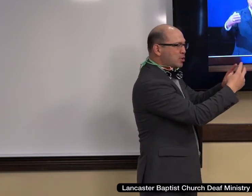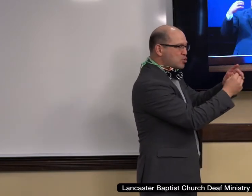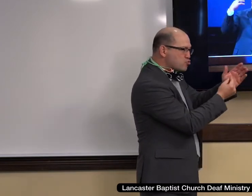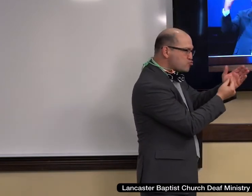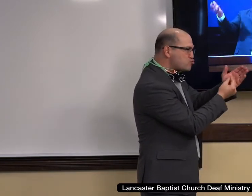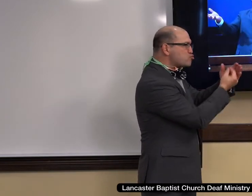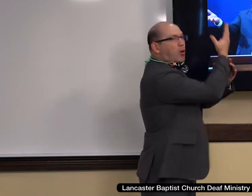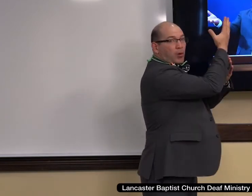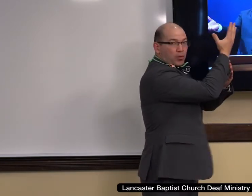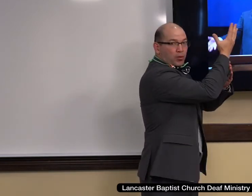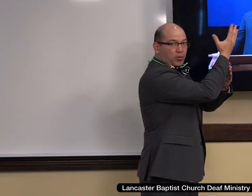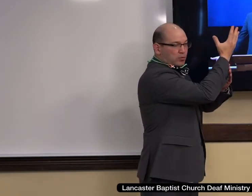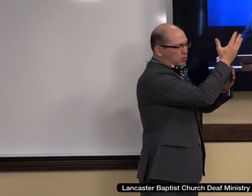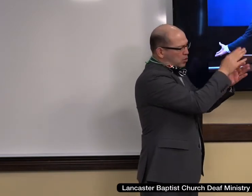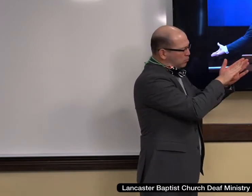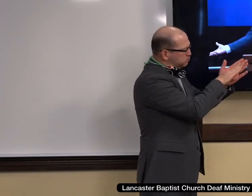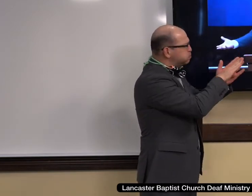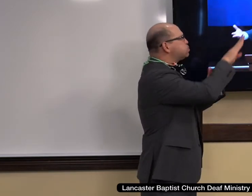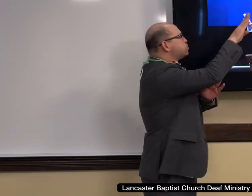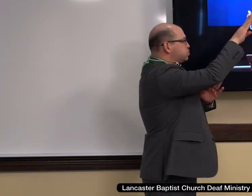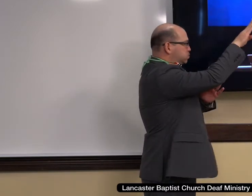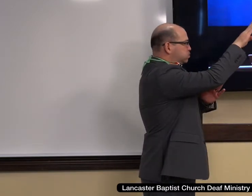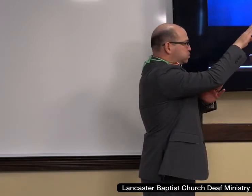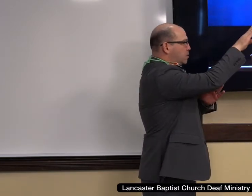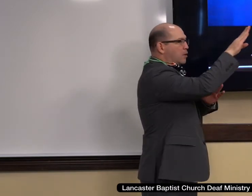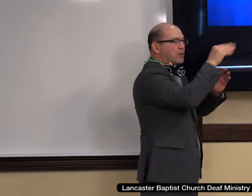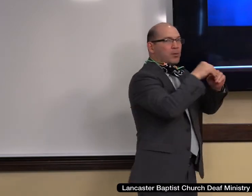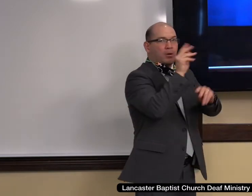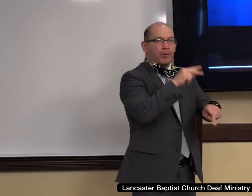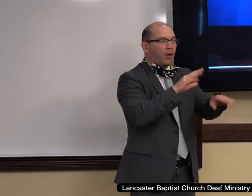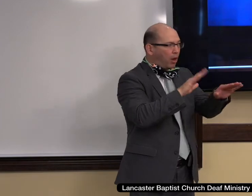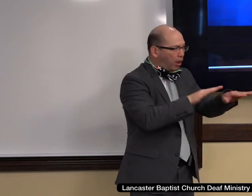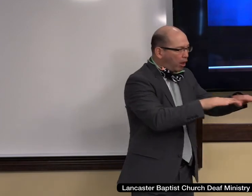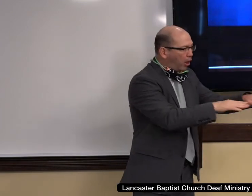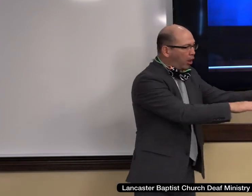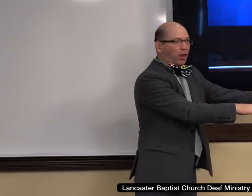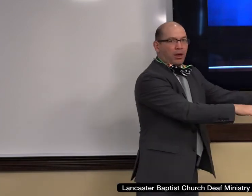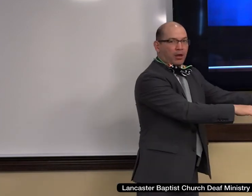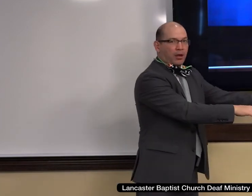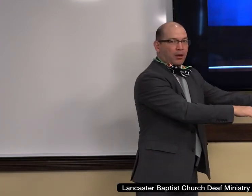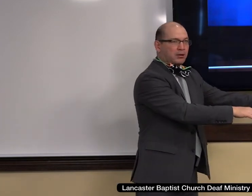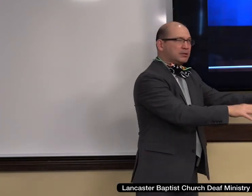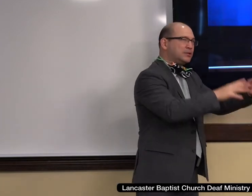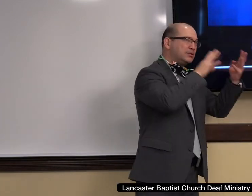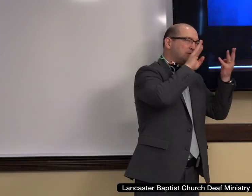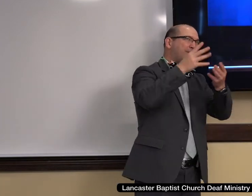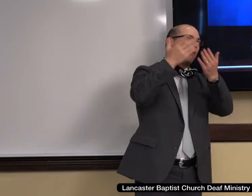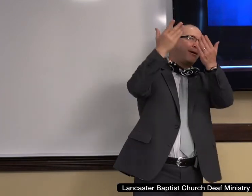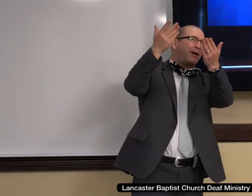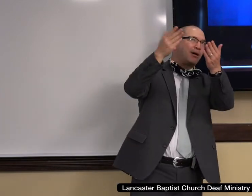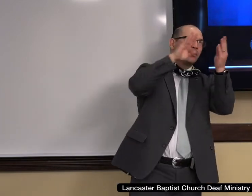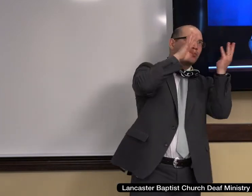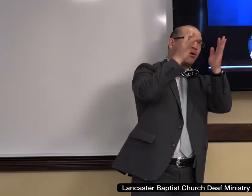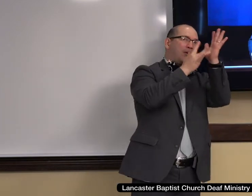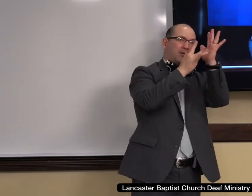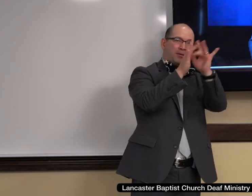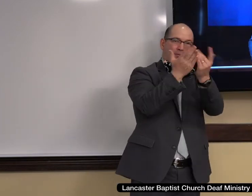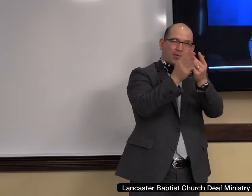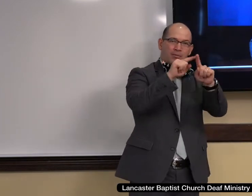People's worldview is no longer being driven through the scripture, but driven through, uh, uh, the, uh, rationale of